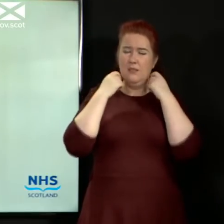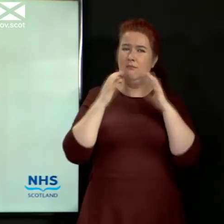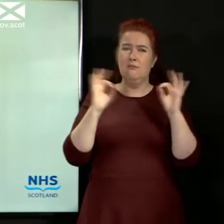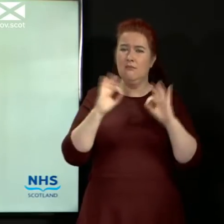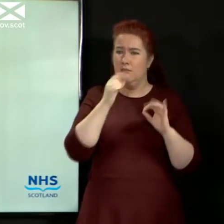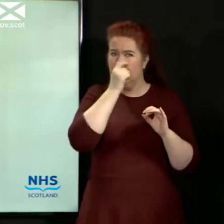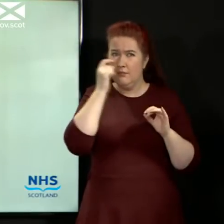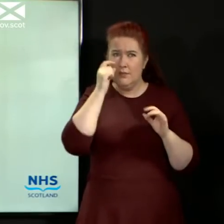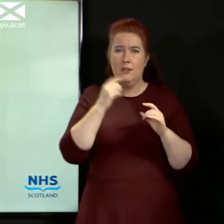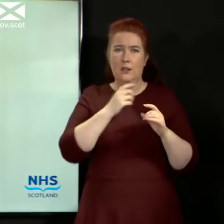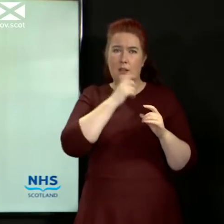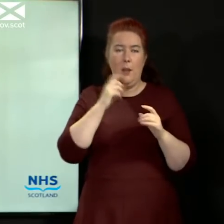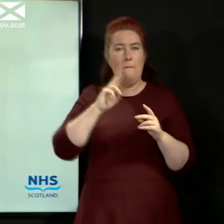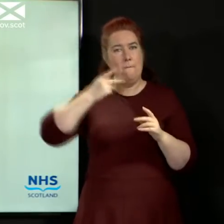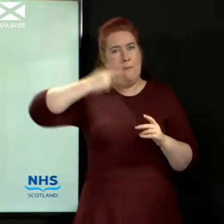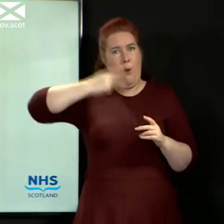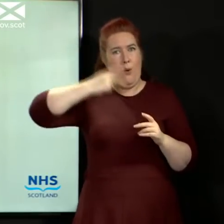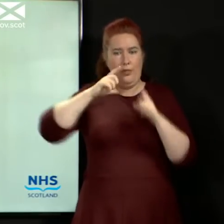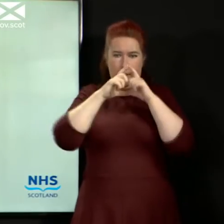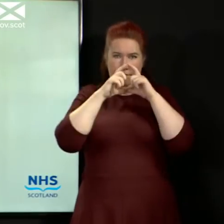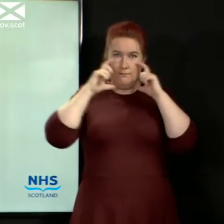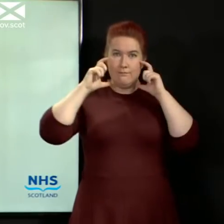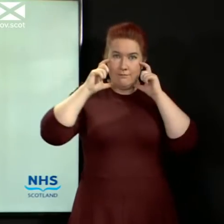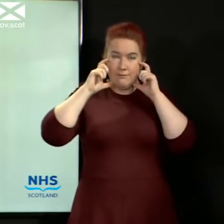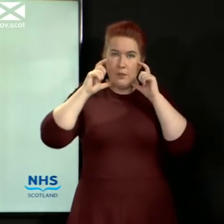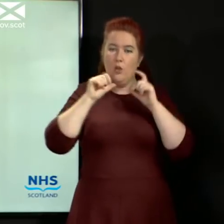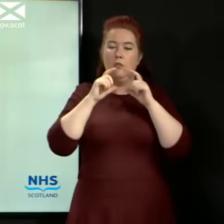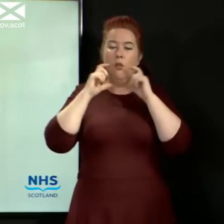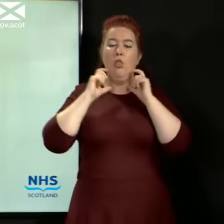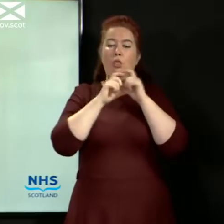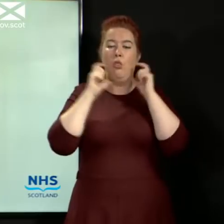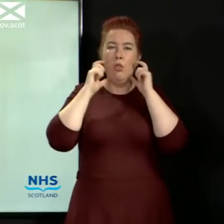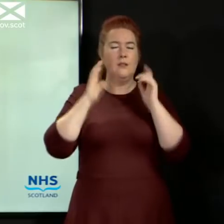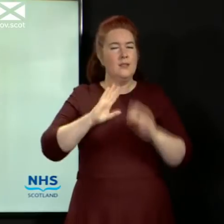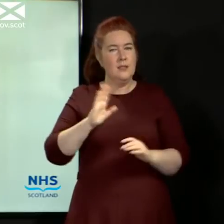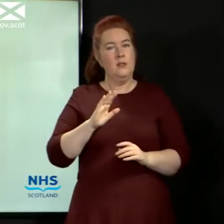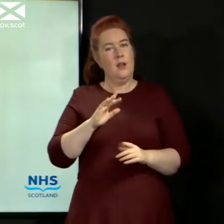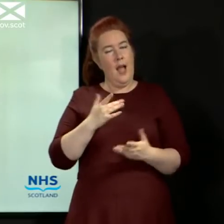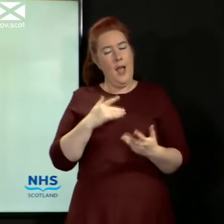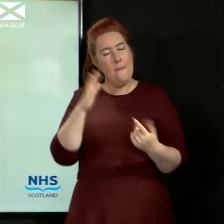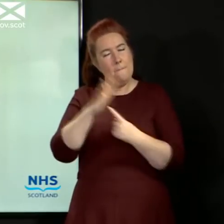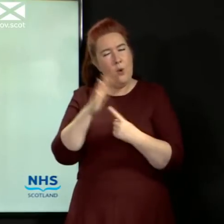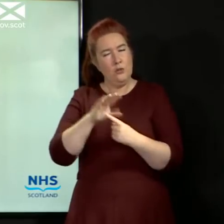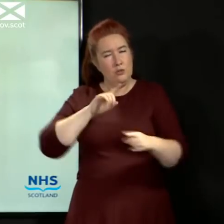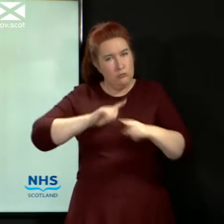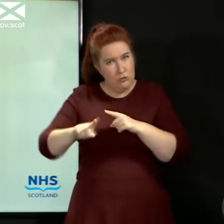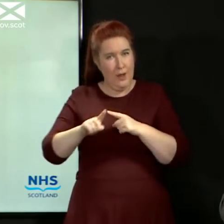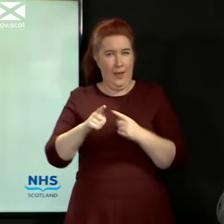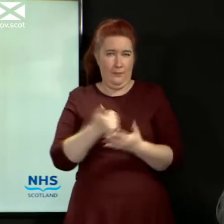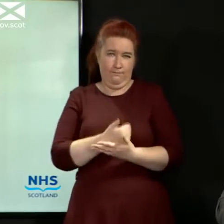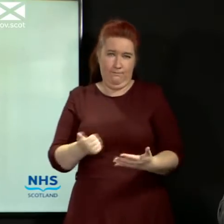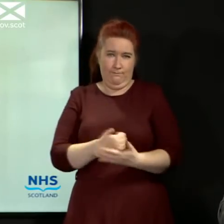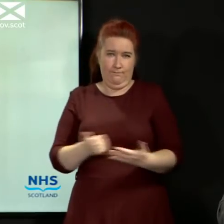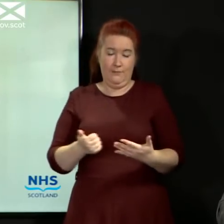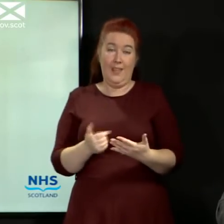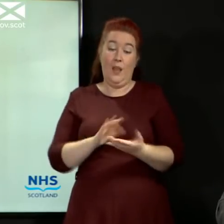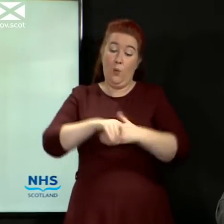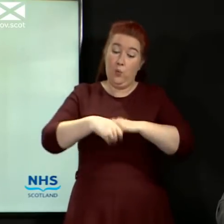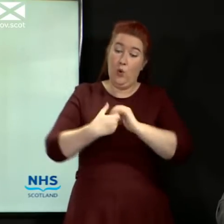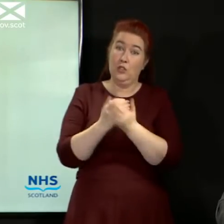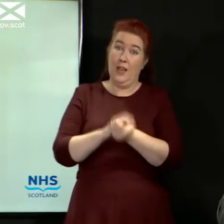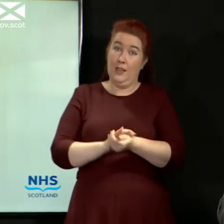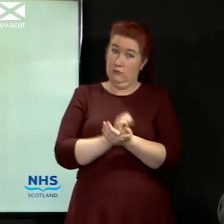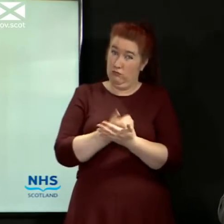nose. This is important and I ask you to try your utmost at all times. Please remember to wash your hands regularly